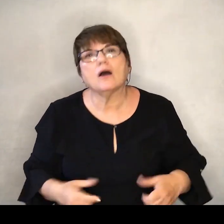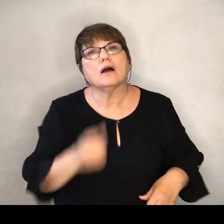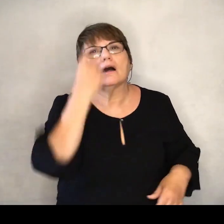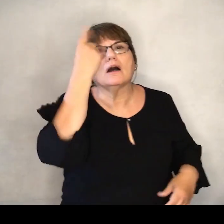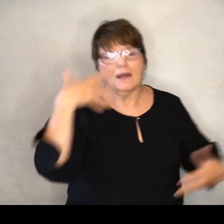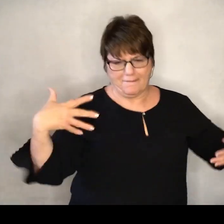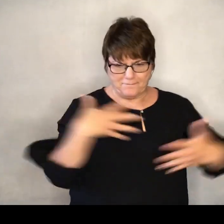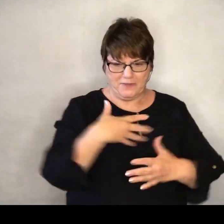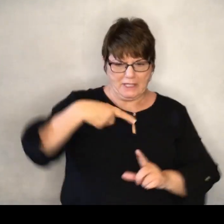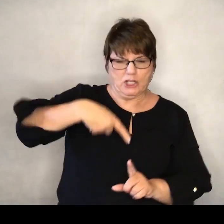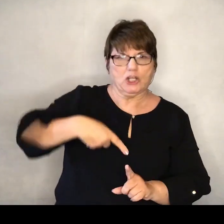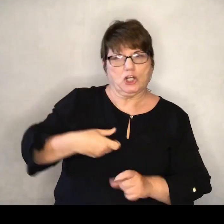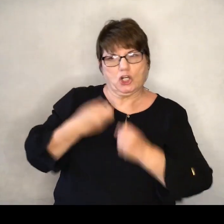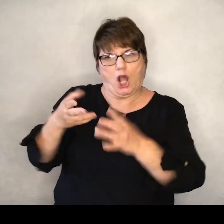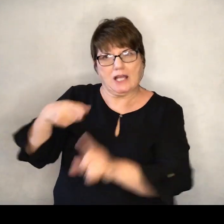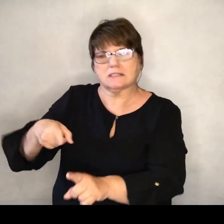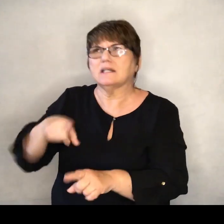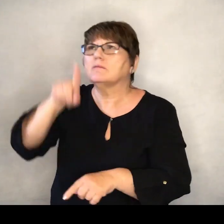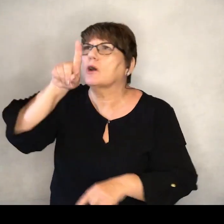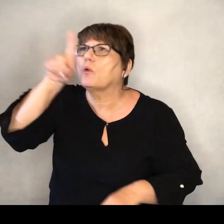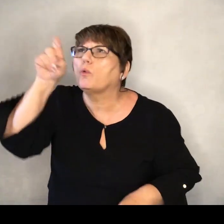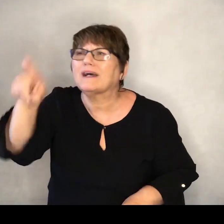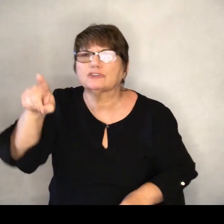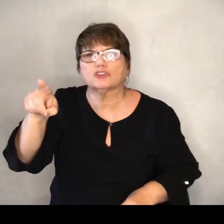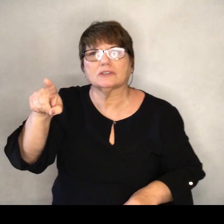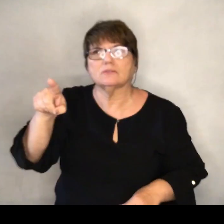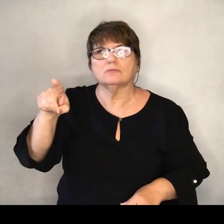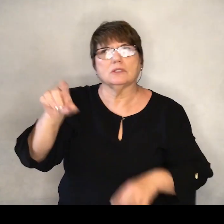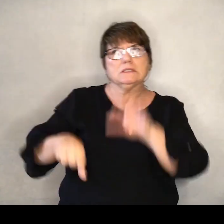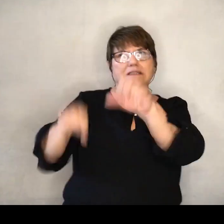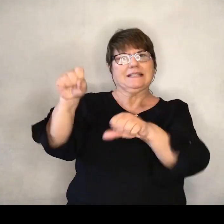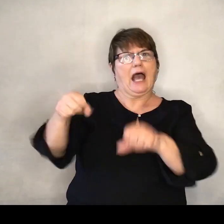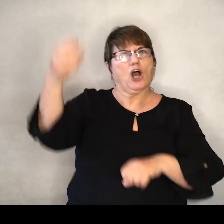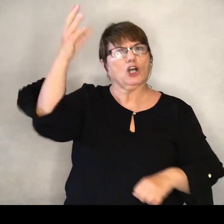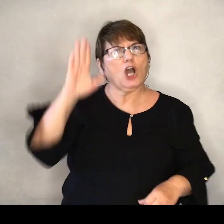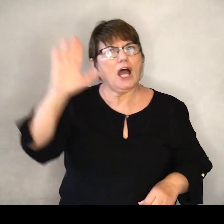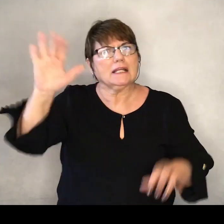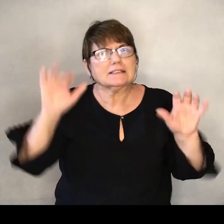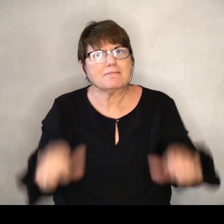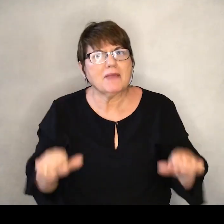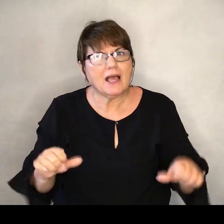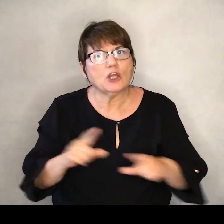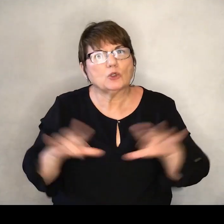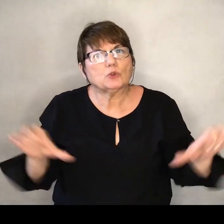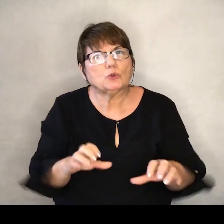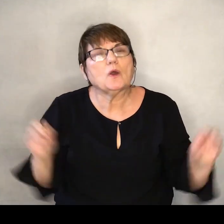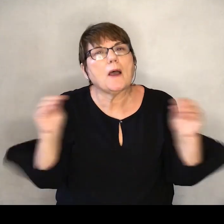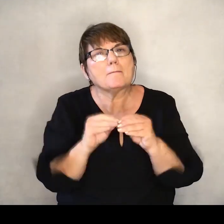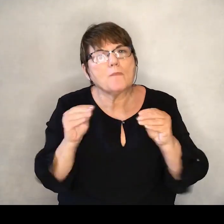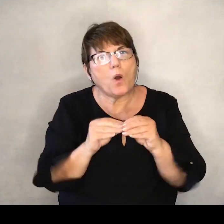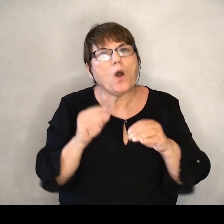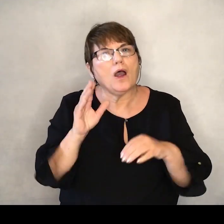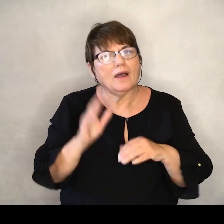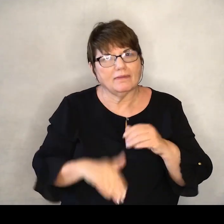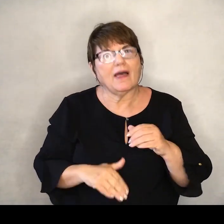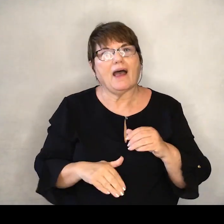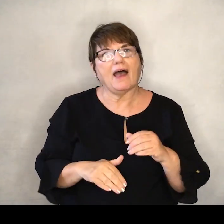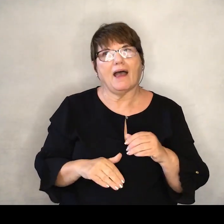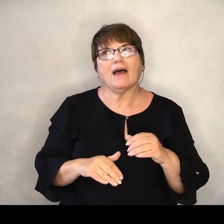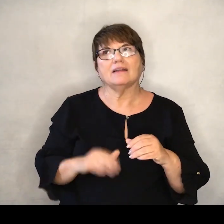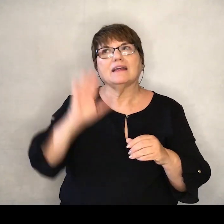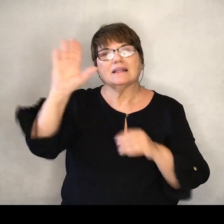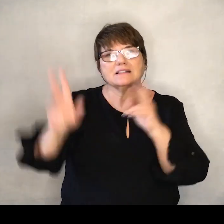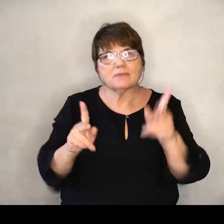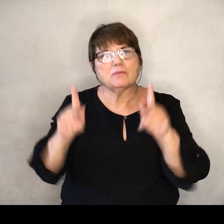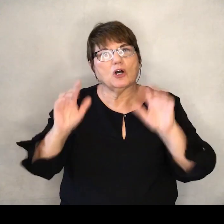caused him to question and to doubt God's ability to do more than his people could ever,